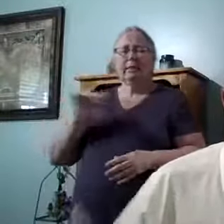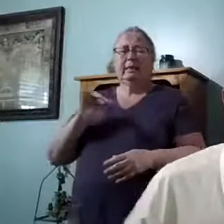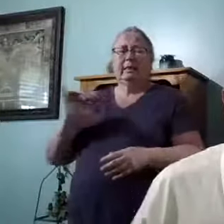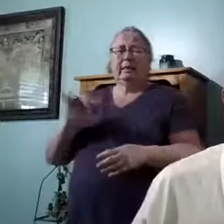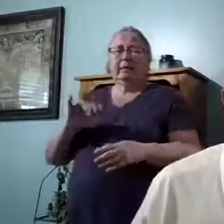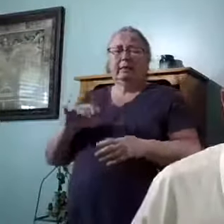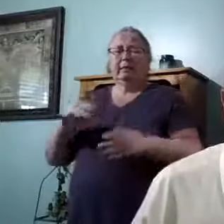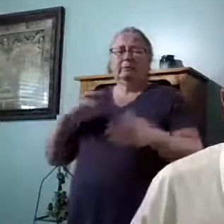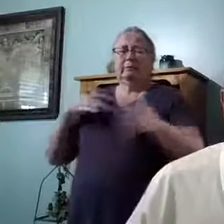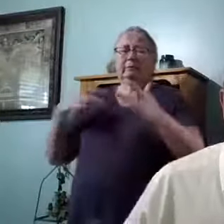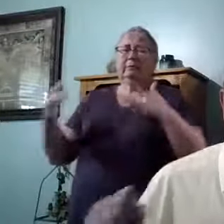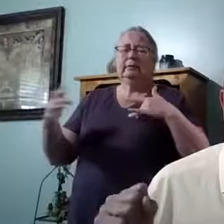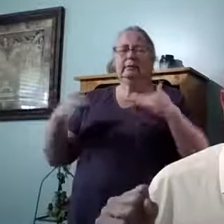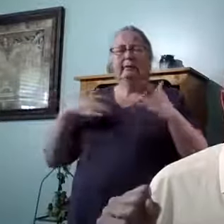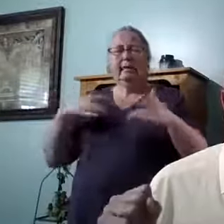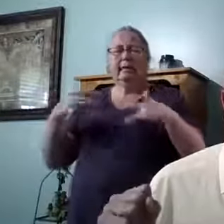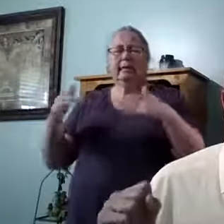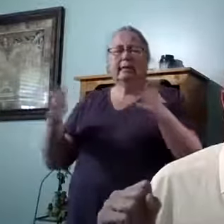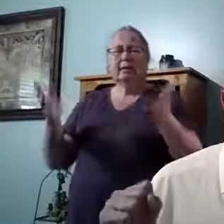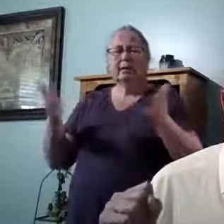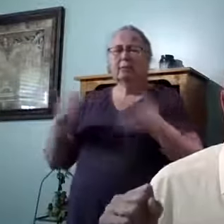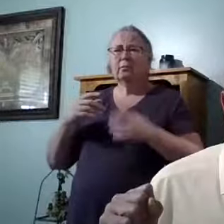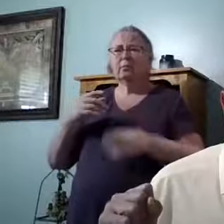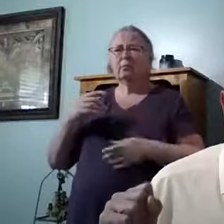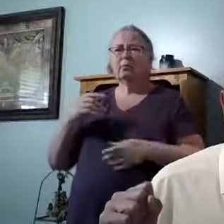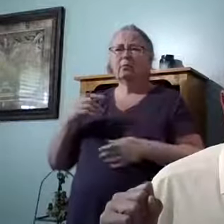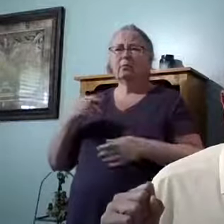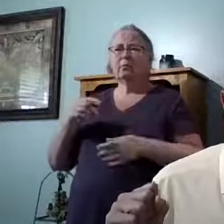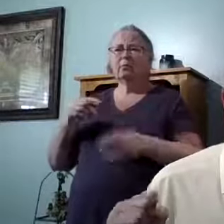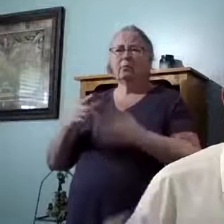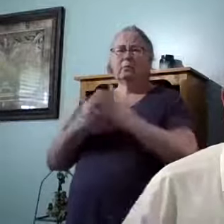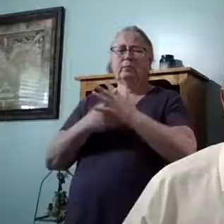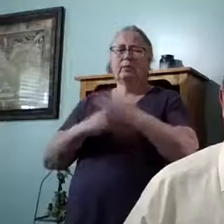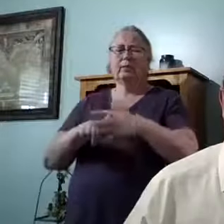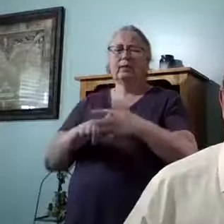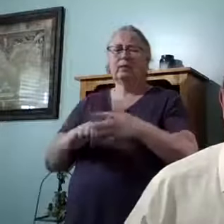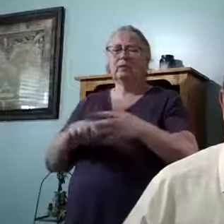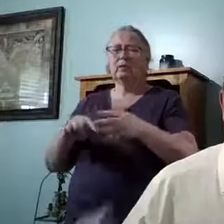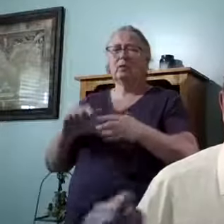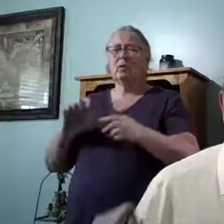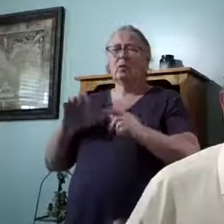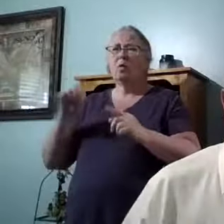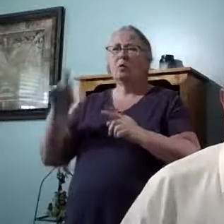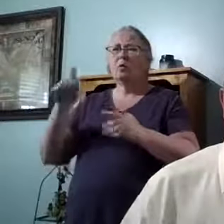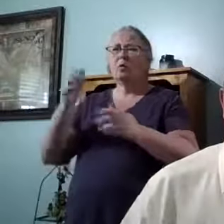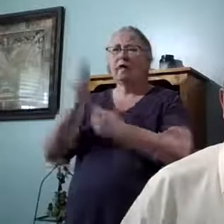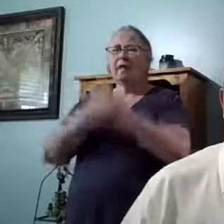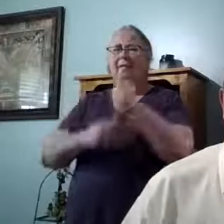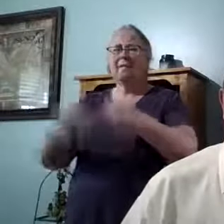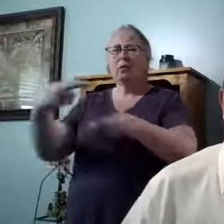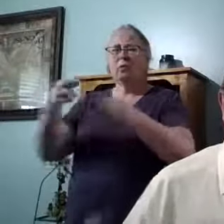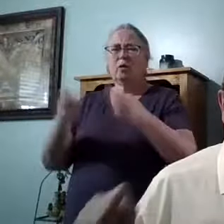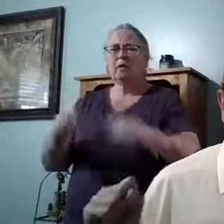such anxiety, why don't you just begin to go through every room and I rebuke this spirit of fear,